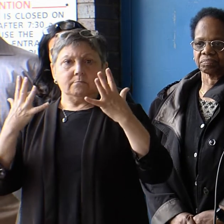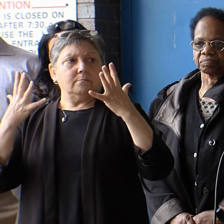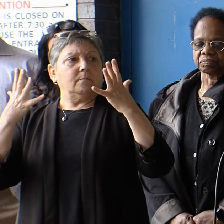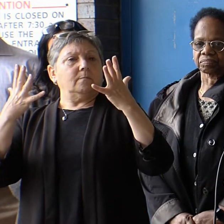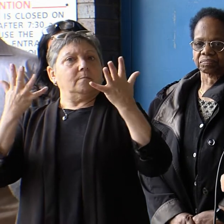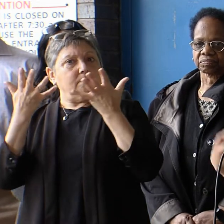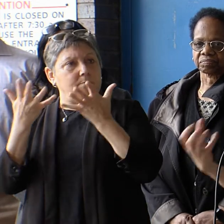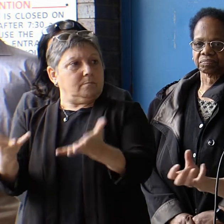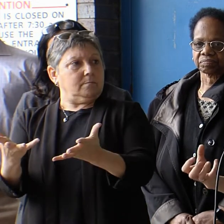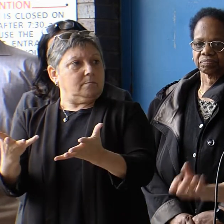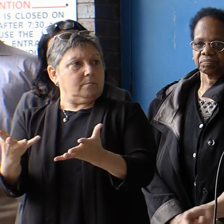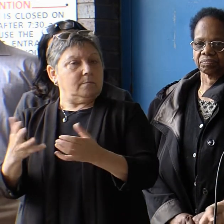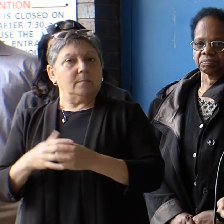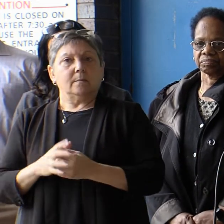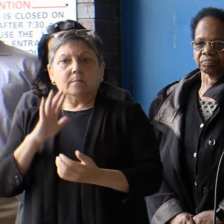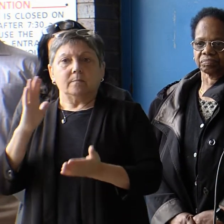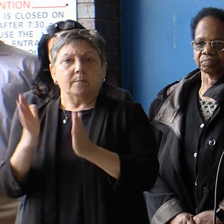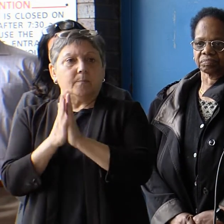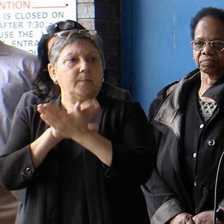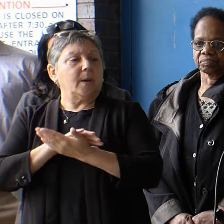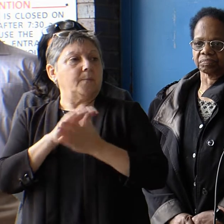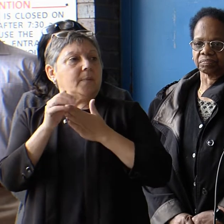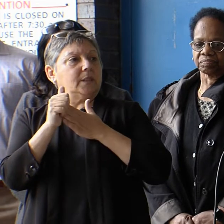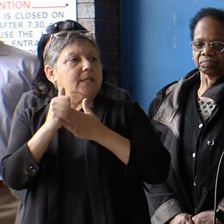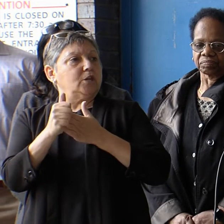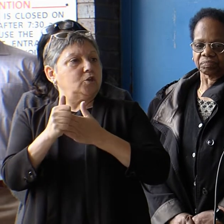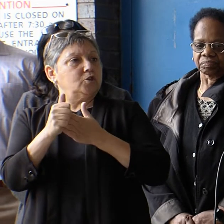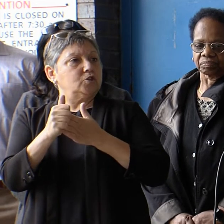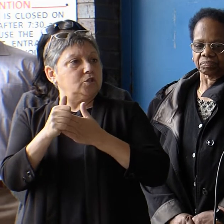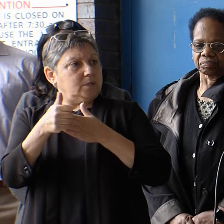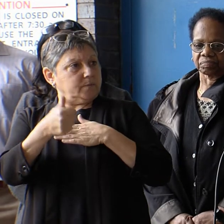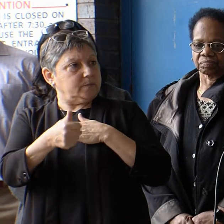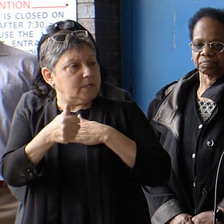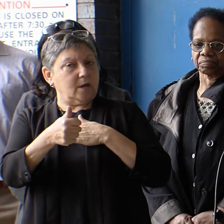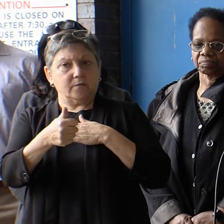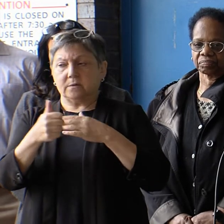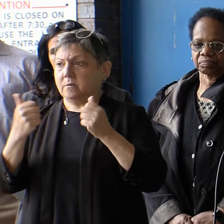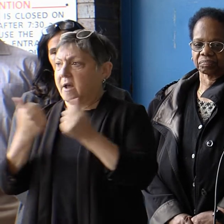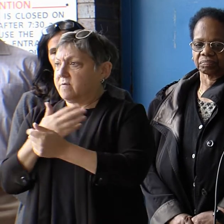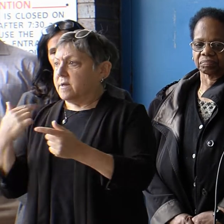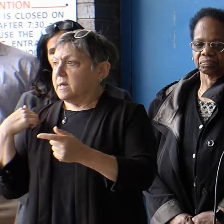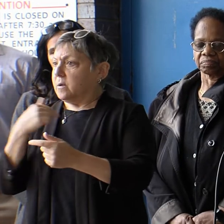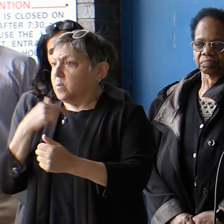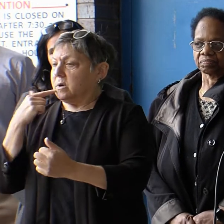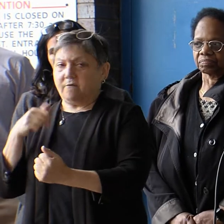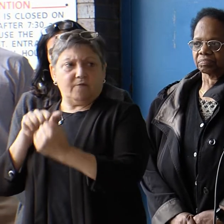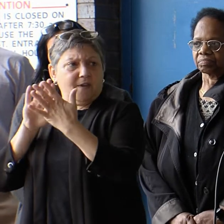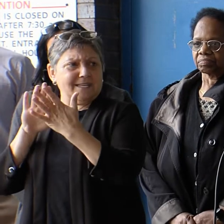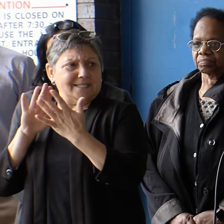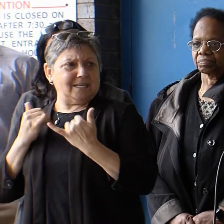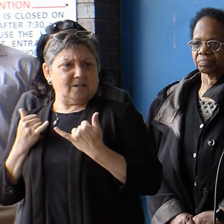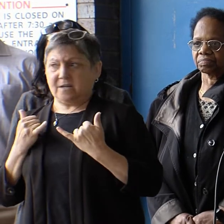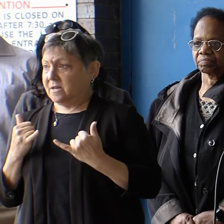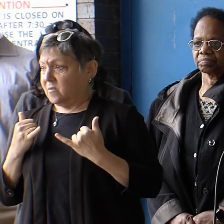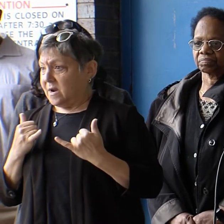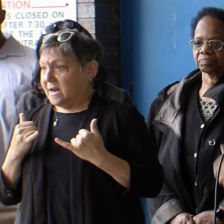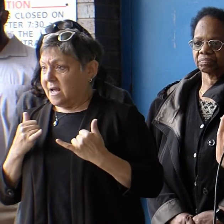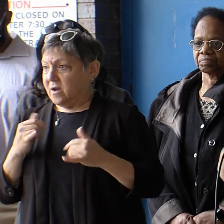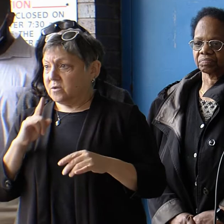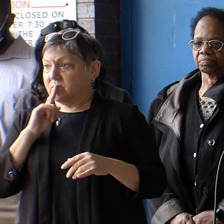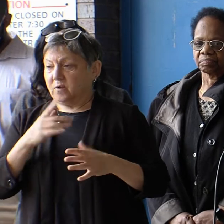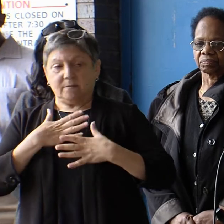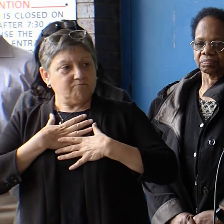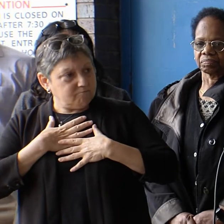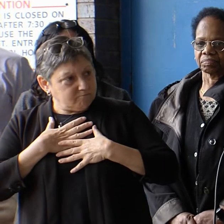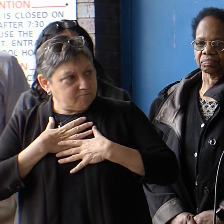the city to take leadership on the issues that we are facing right now. And I'm so grateful to stand